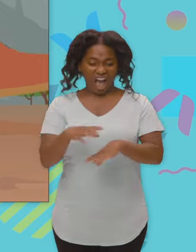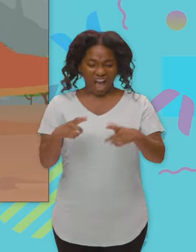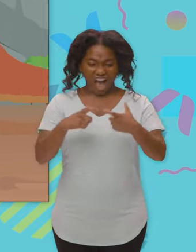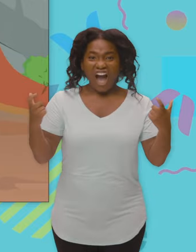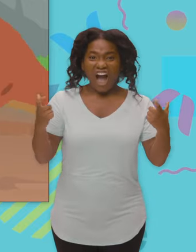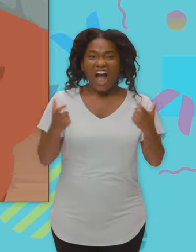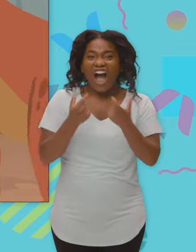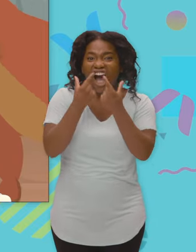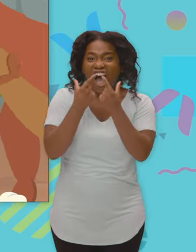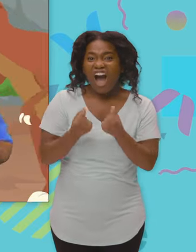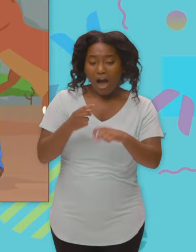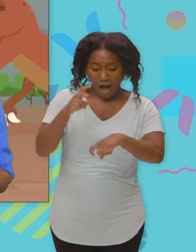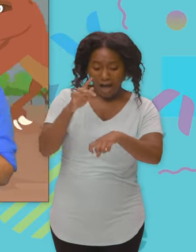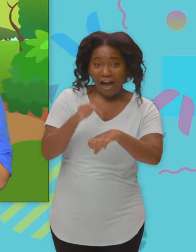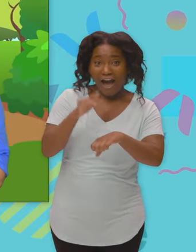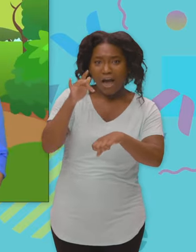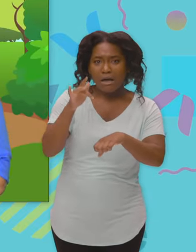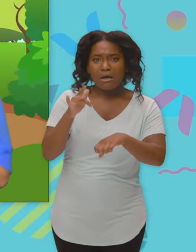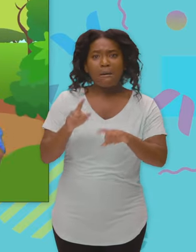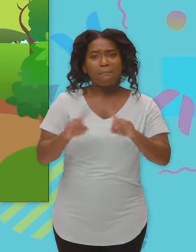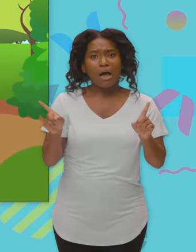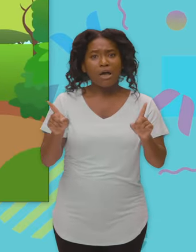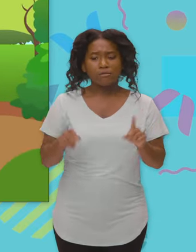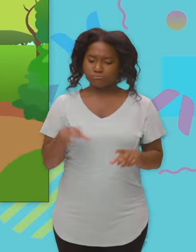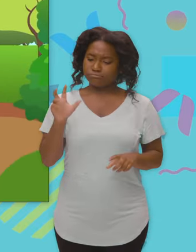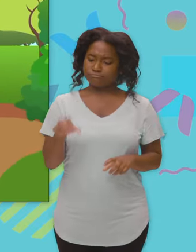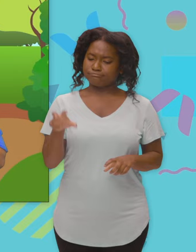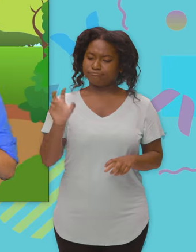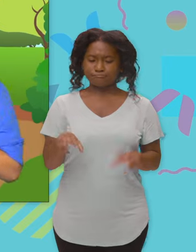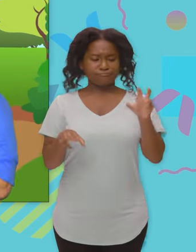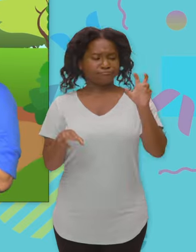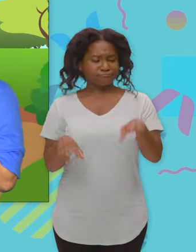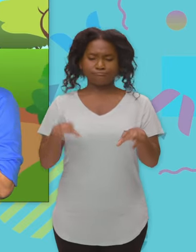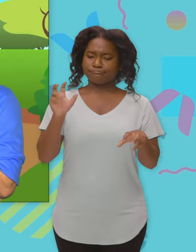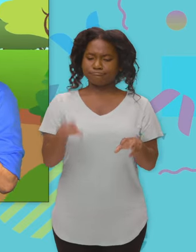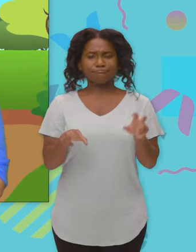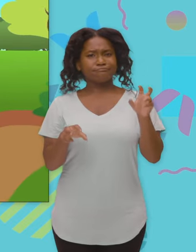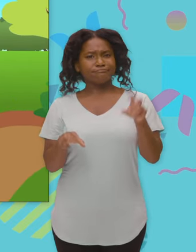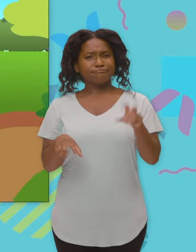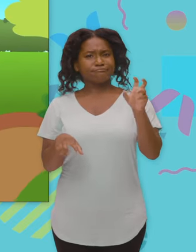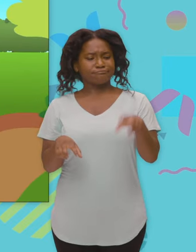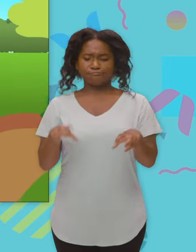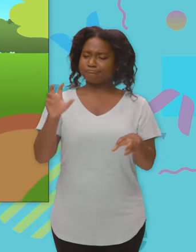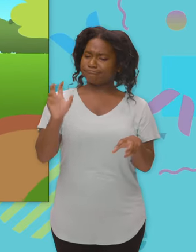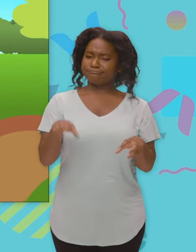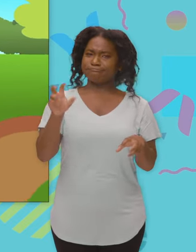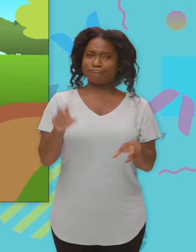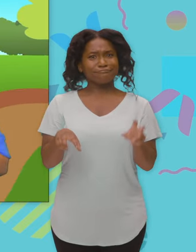sharpest teeth. But my little tiny arms are always just kinda hanging there off of